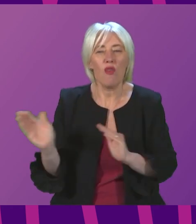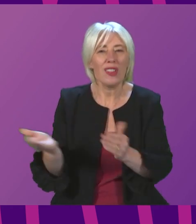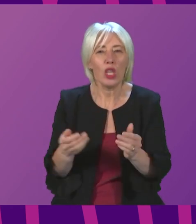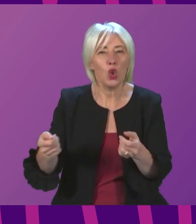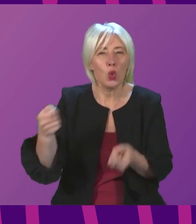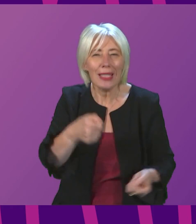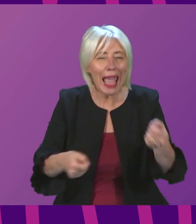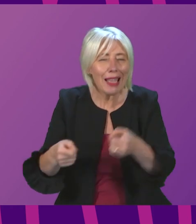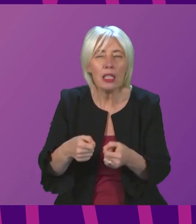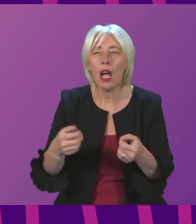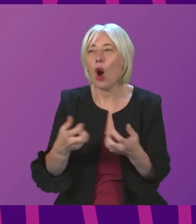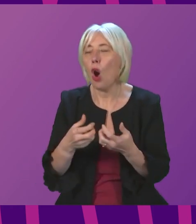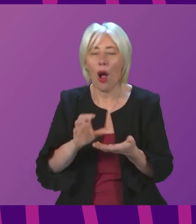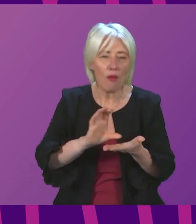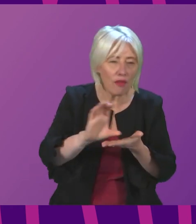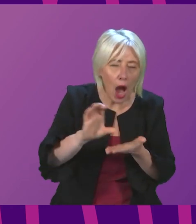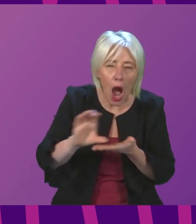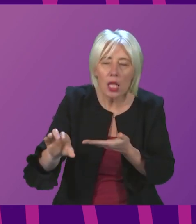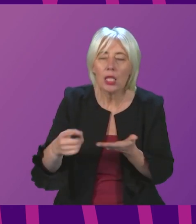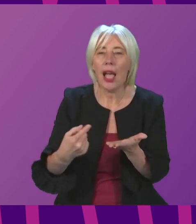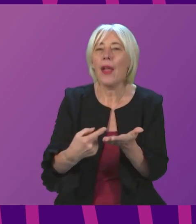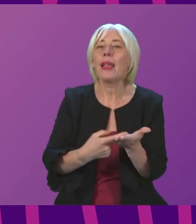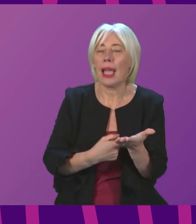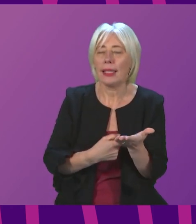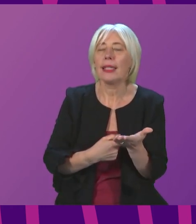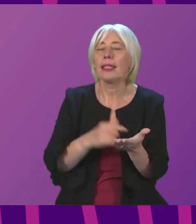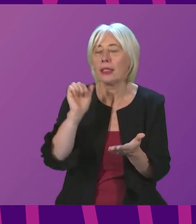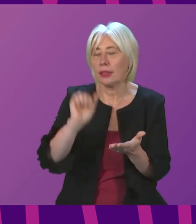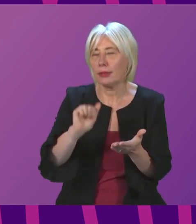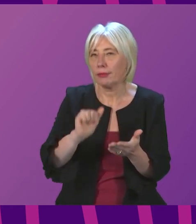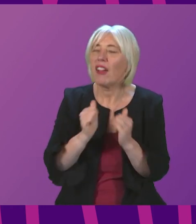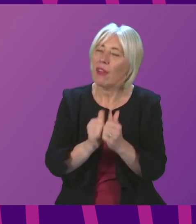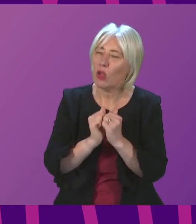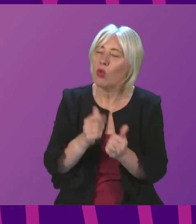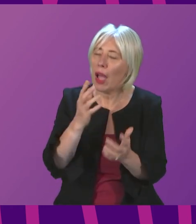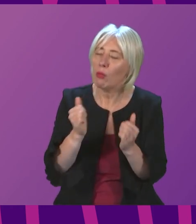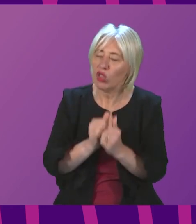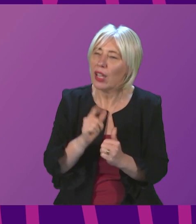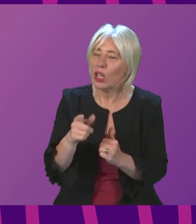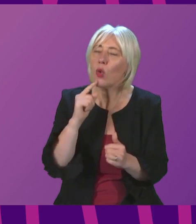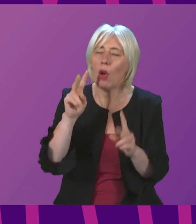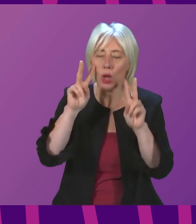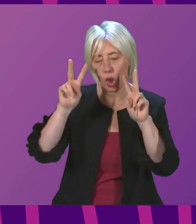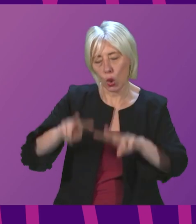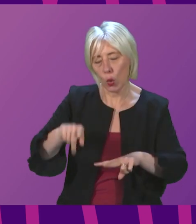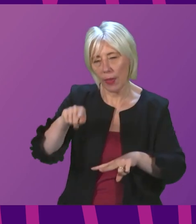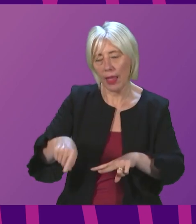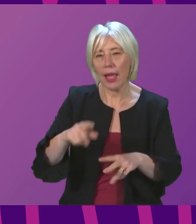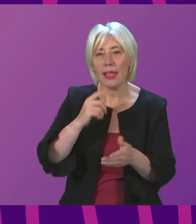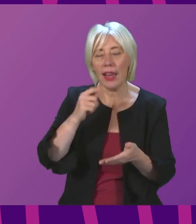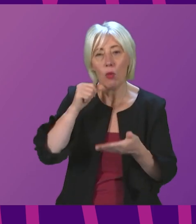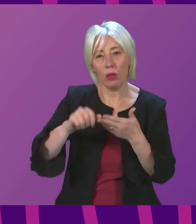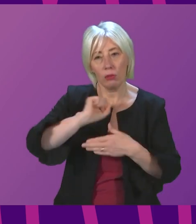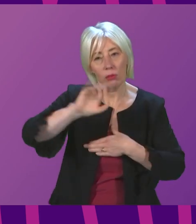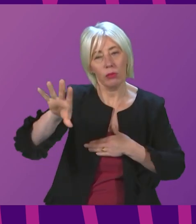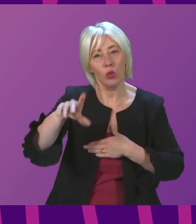way in which services are funded and the guidance that underpins that is a very valid one, and I will certainly undertake to have a look at that and write to Clare Adamson when